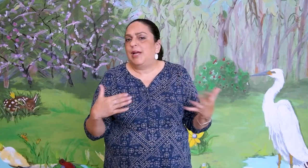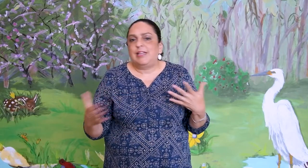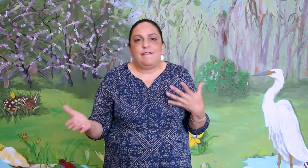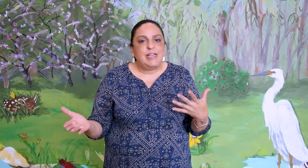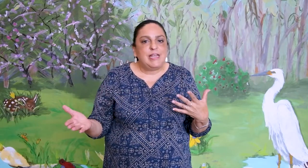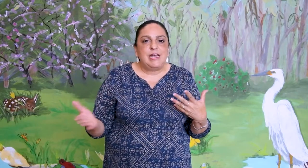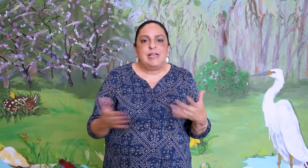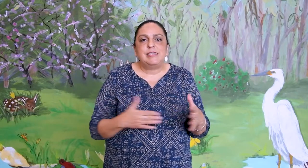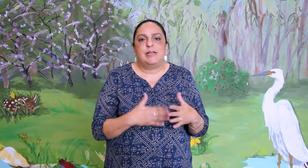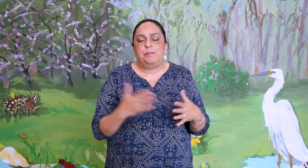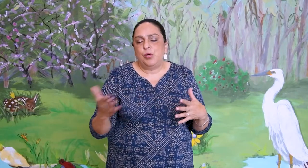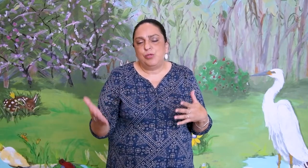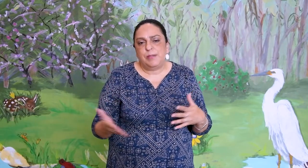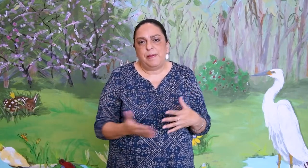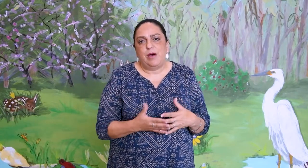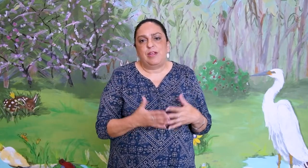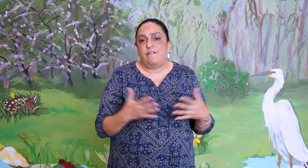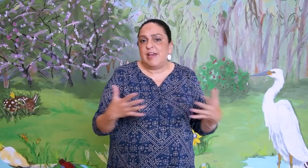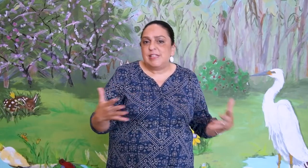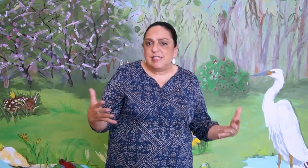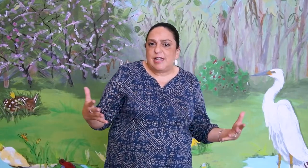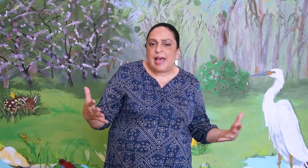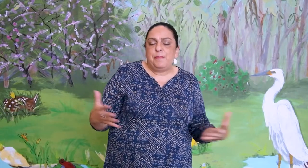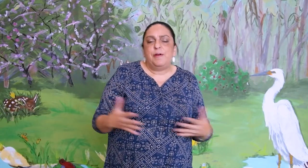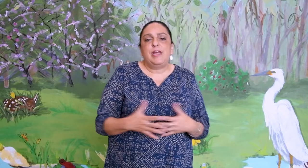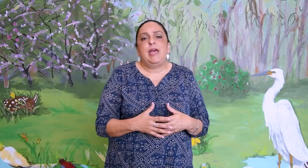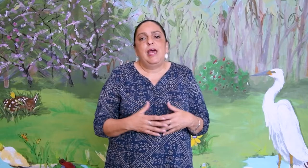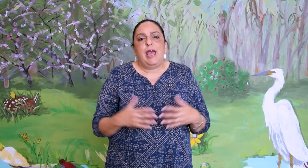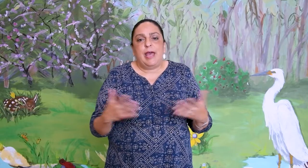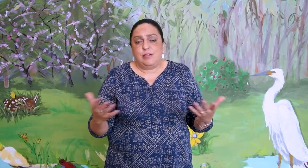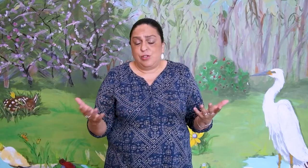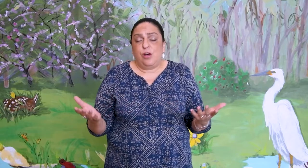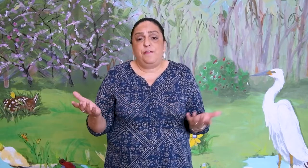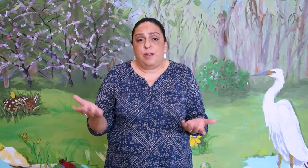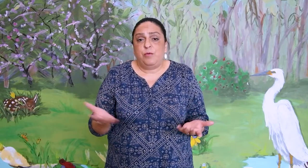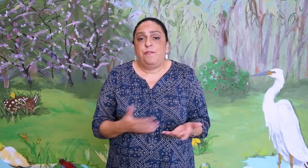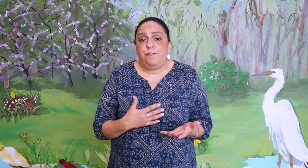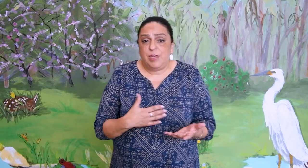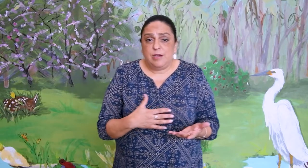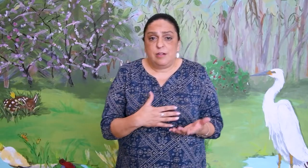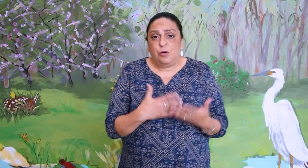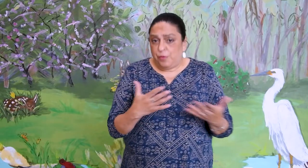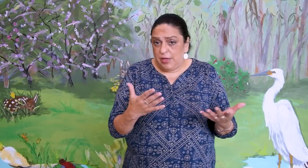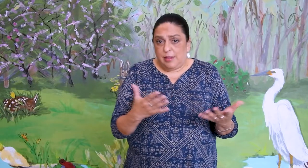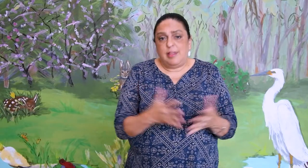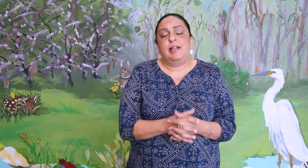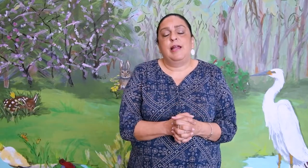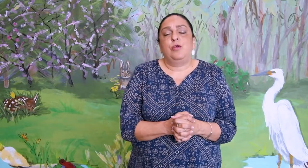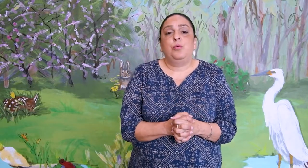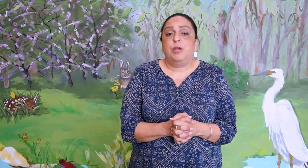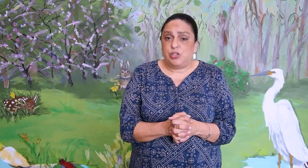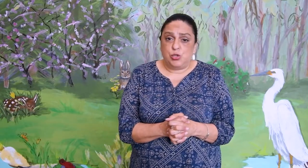activities and post about events in the library, and stuff that we feel, or we think that you would enjoy.